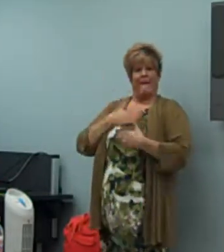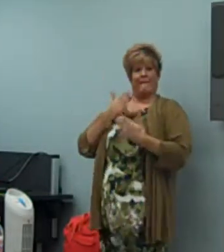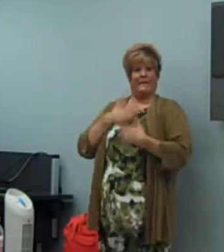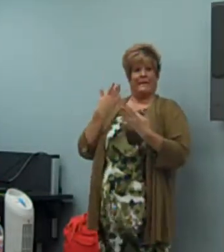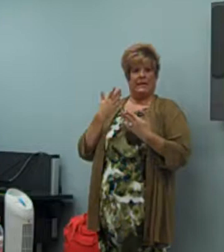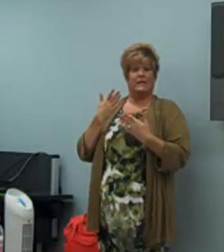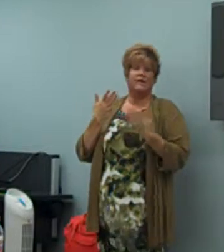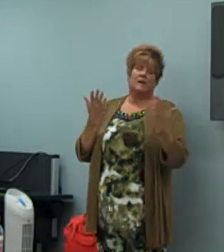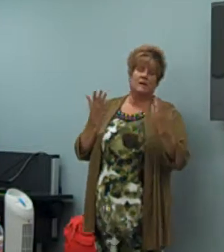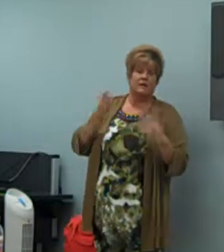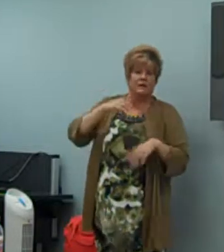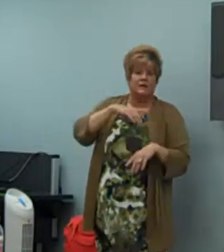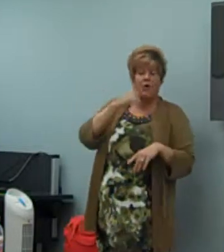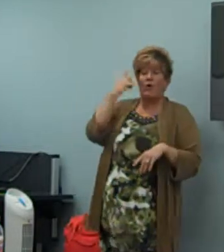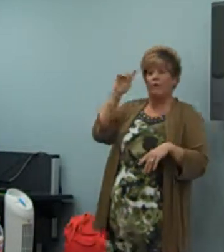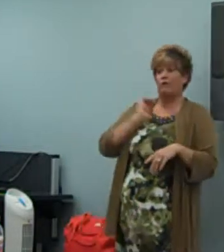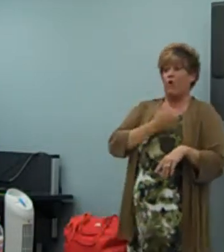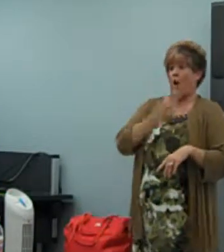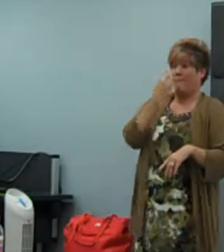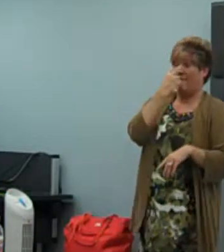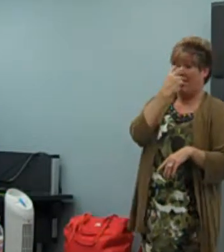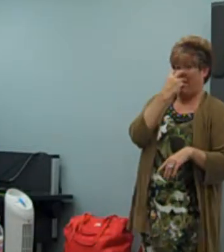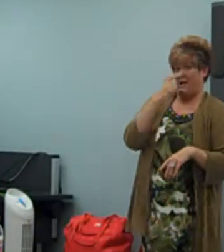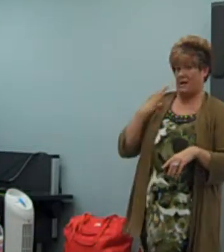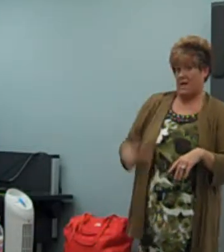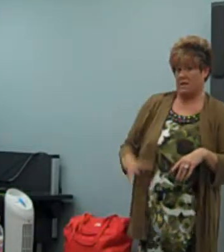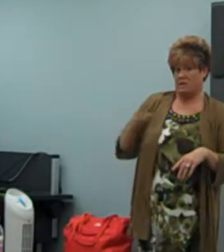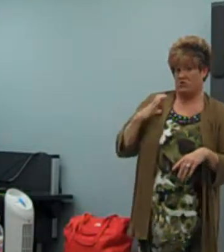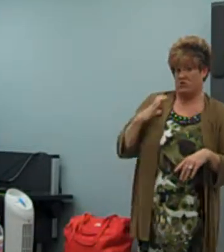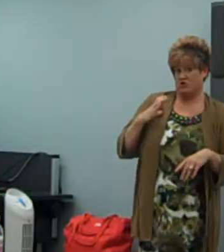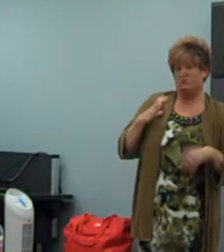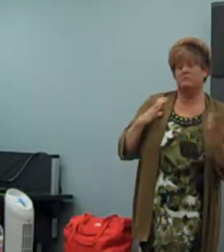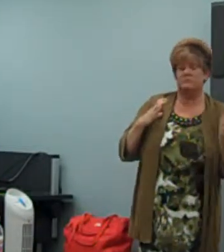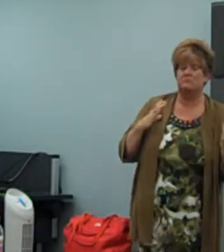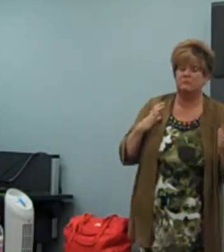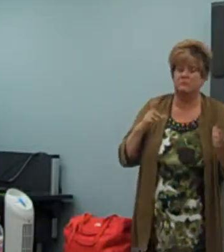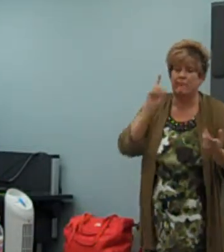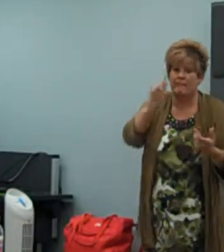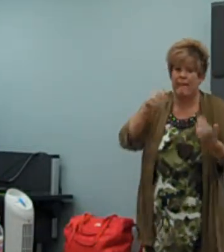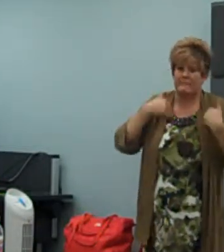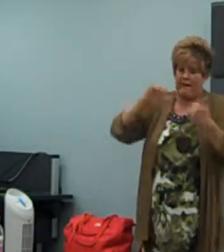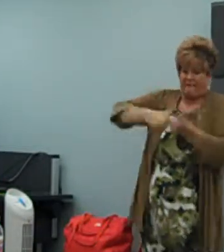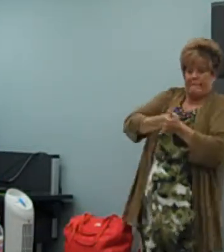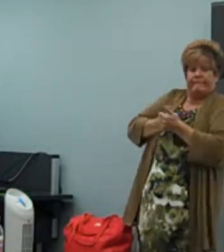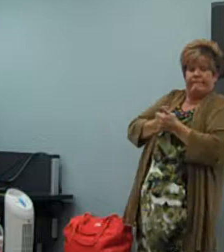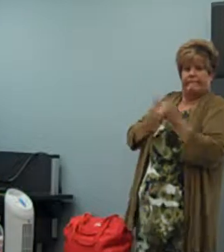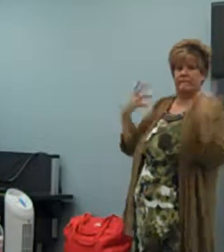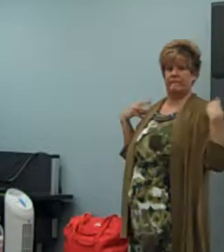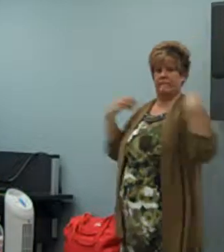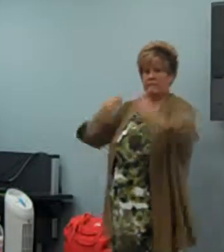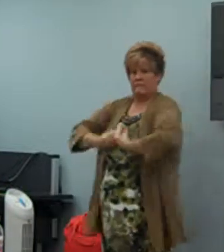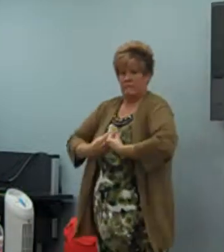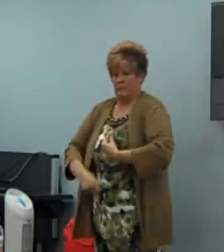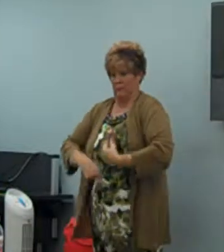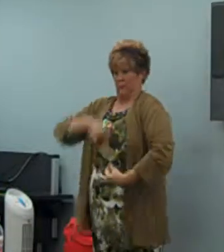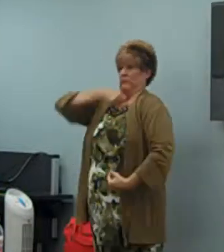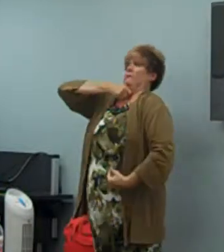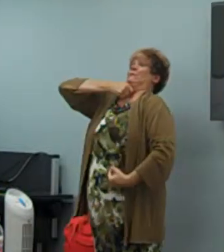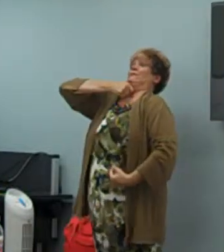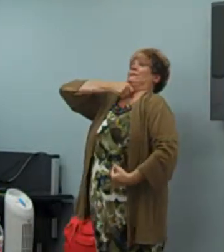that all interpreters wear all the time. You know, for the blank consumers, or low vision, yeah, I'll